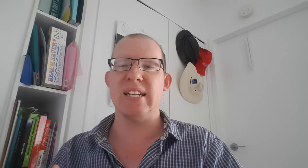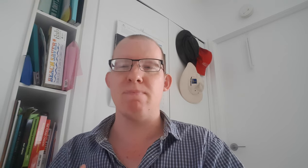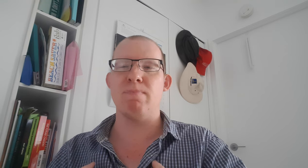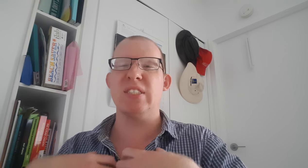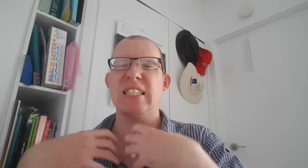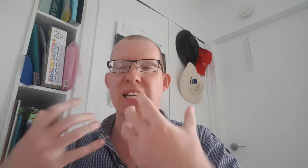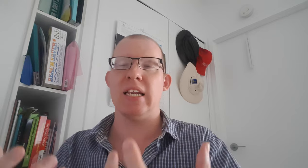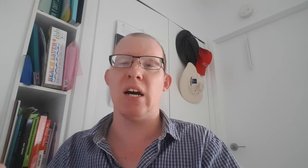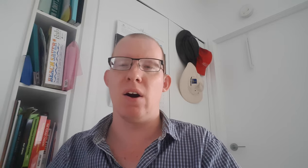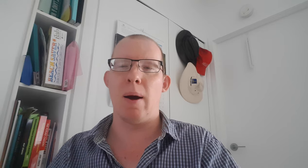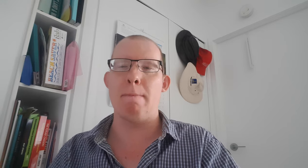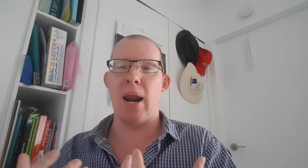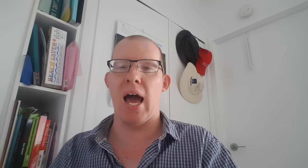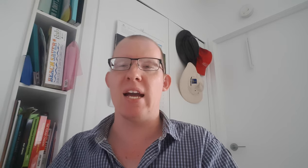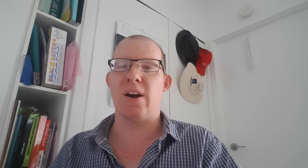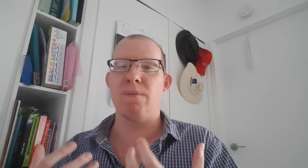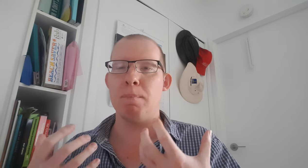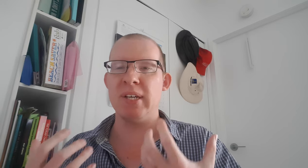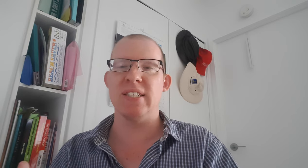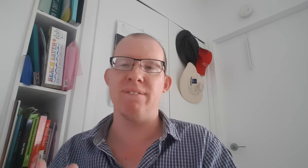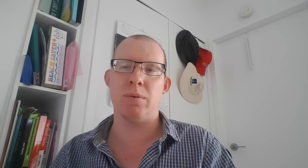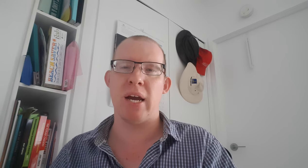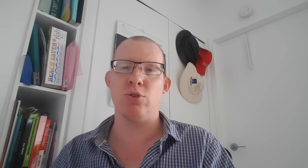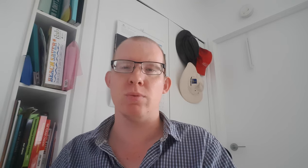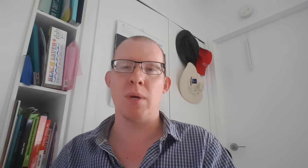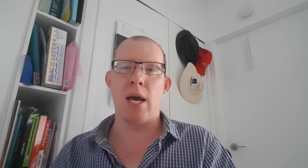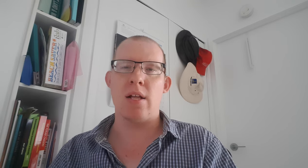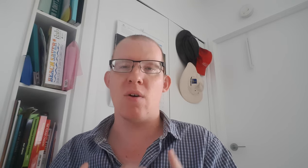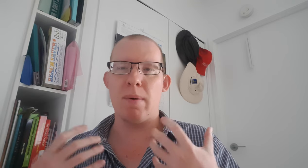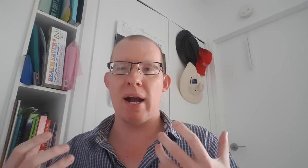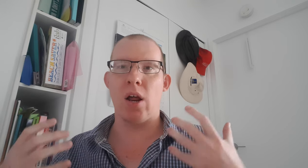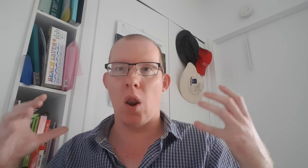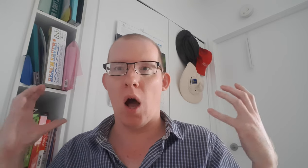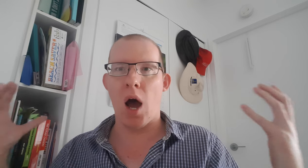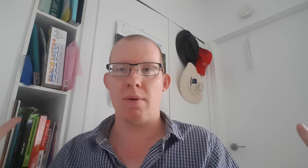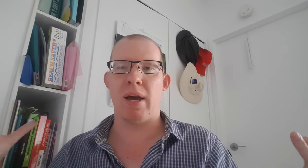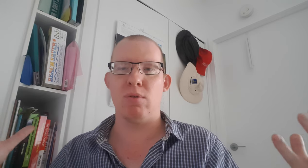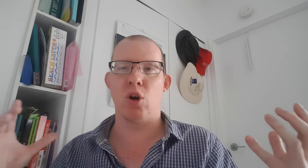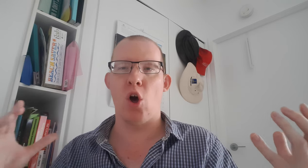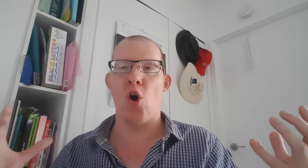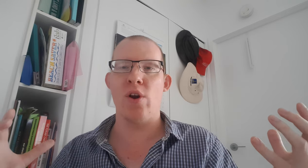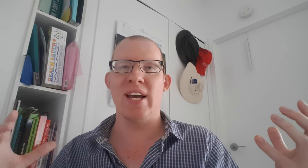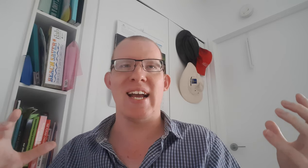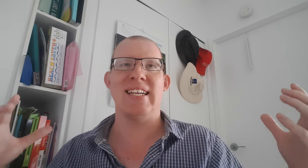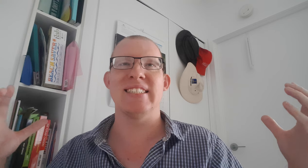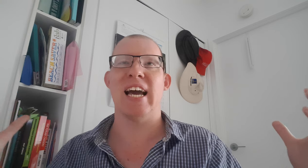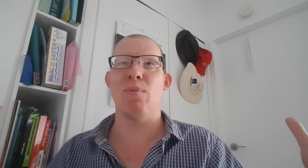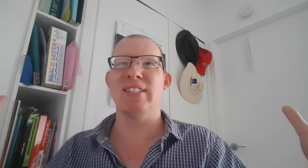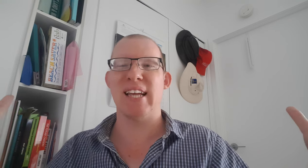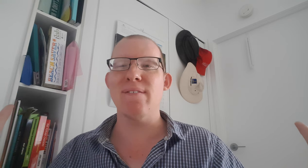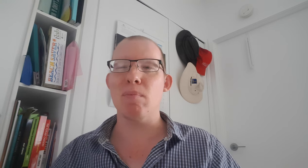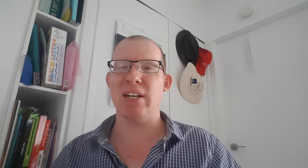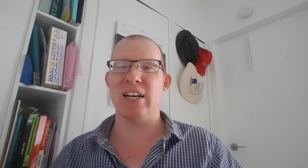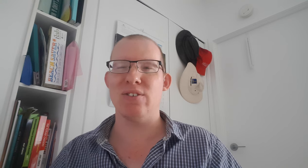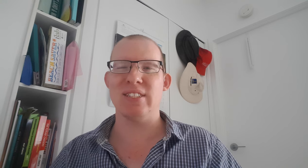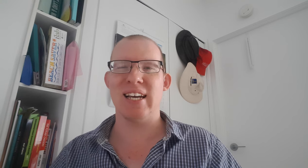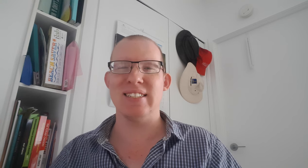sending out a plague of misinformation that will make a lot of people learn in the same mind as everybody else and